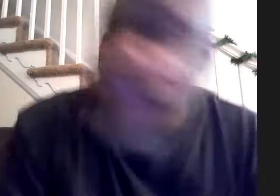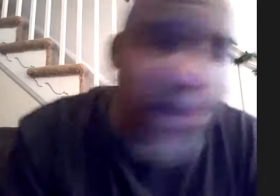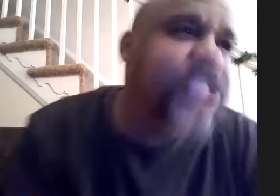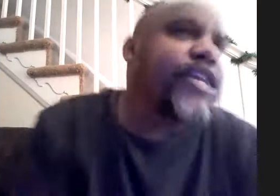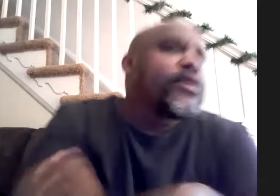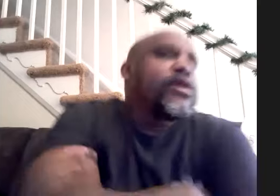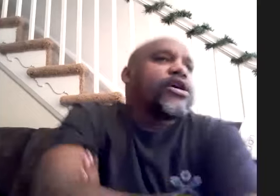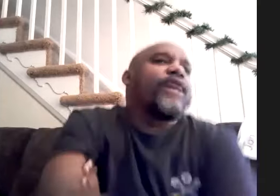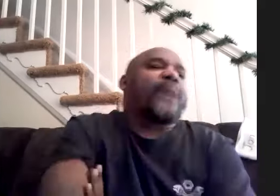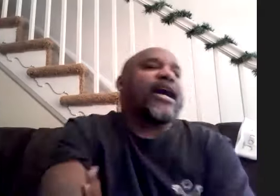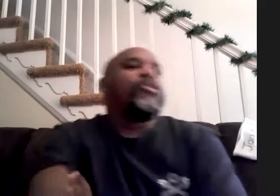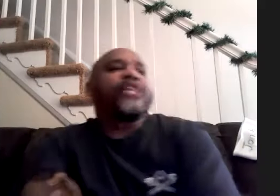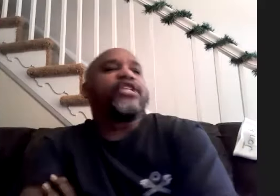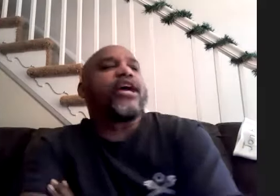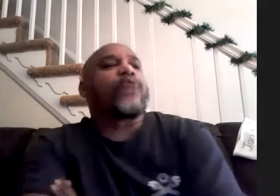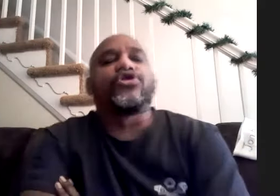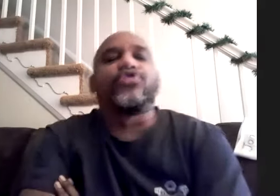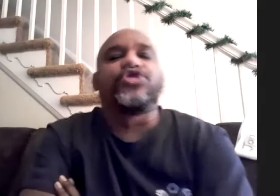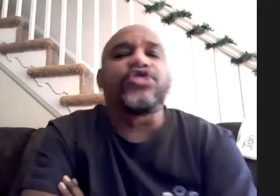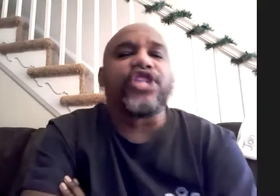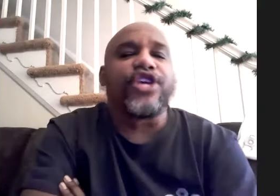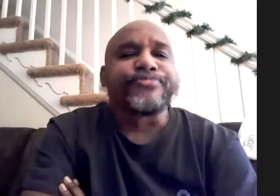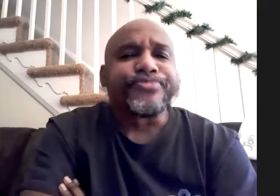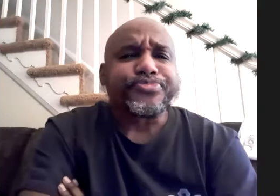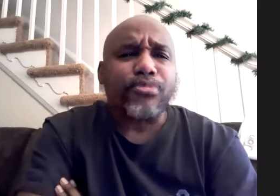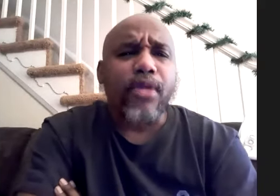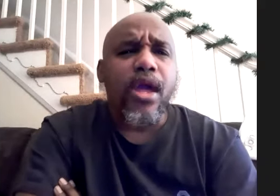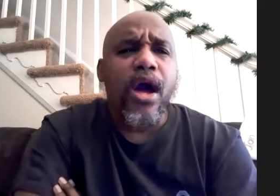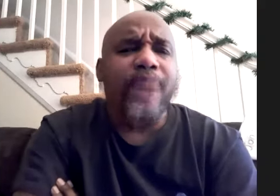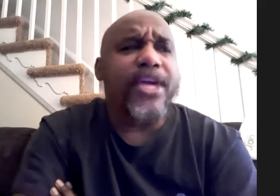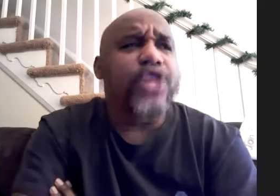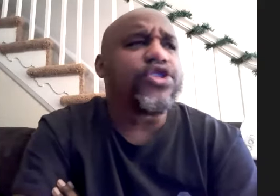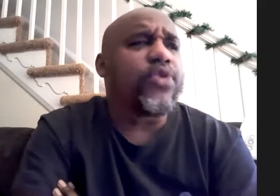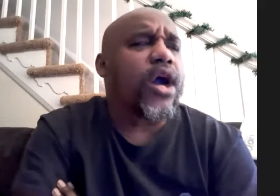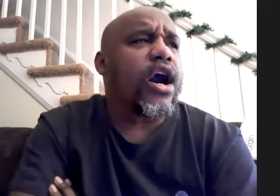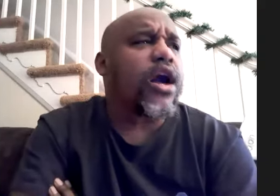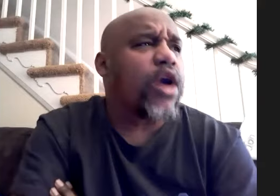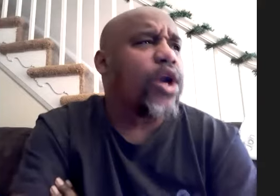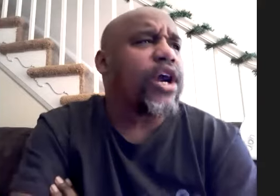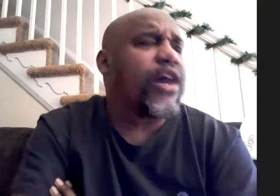dorsey comes back home and they do like one or two shows a year um they used to do a one-off